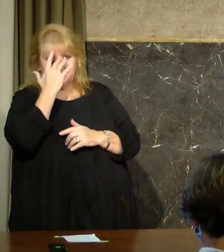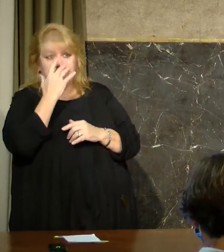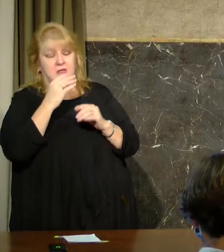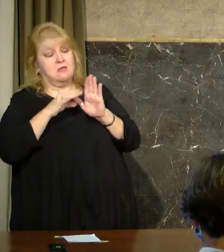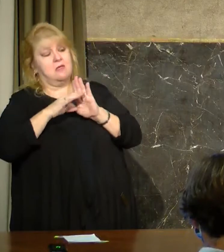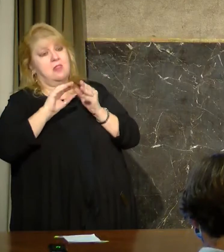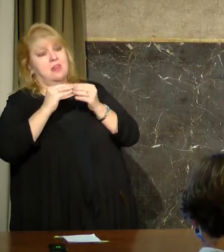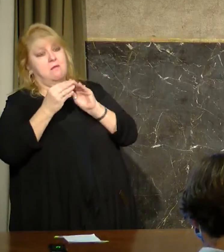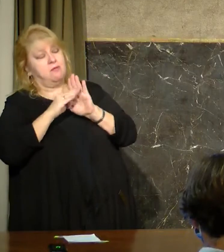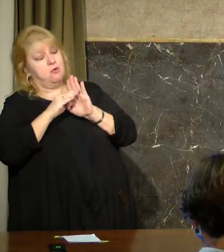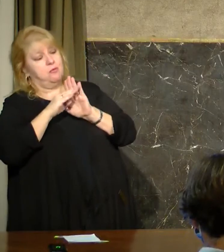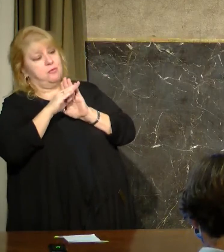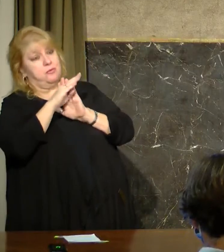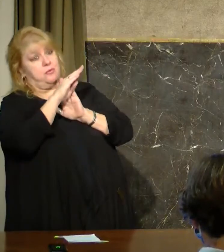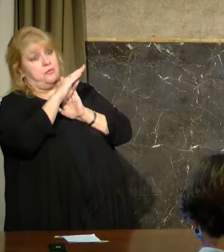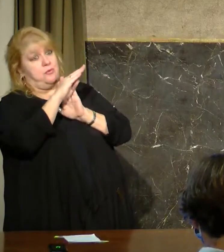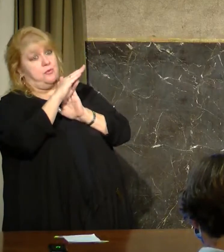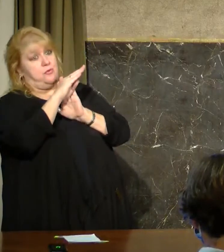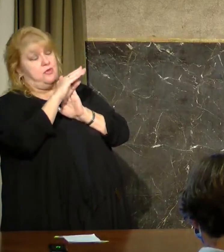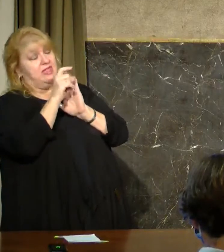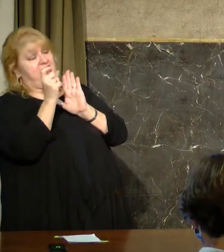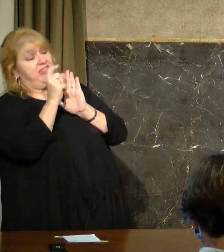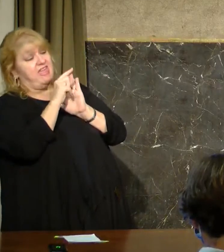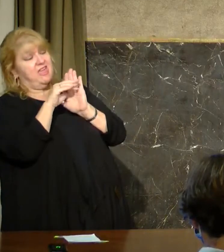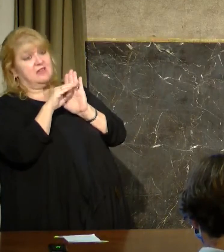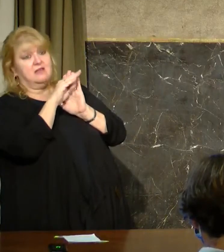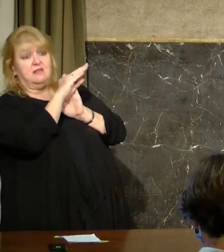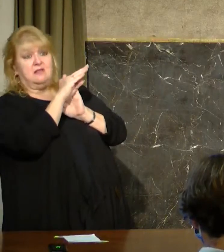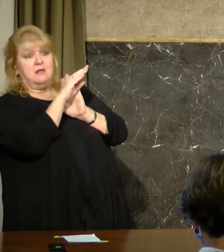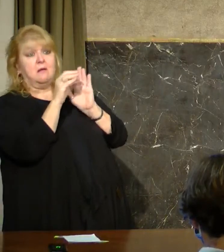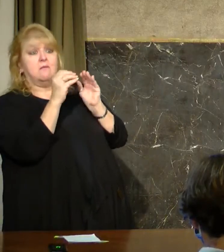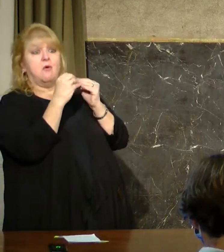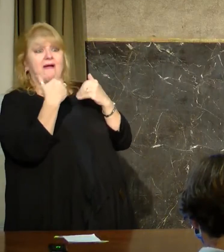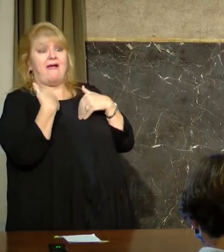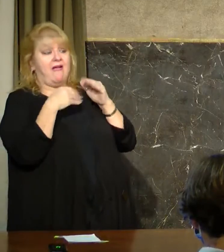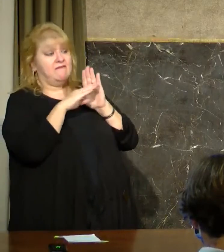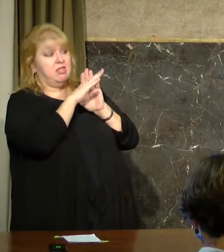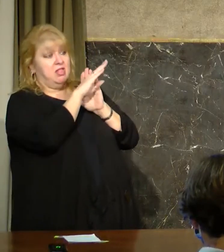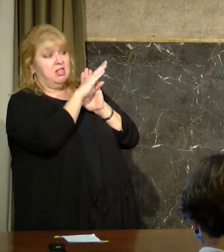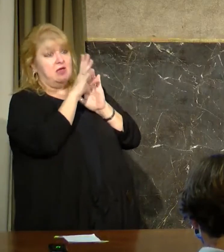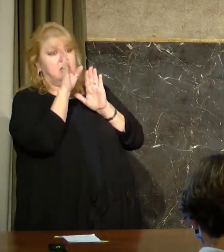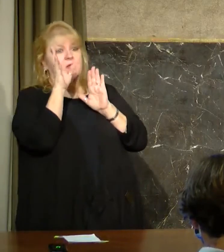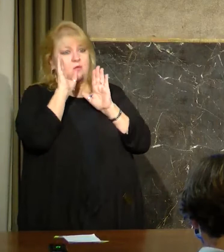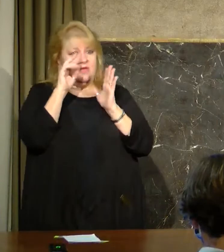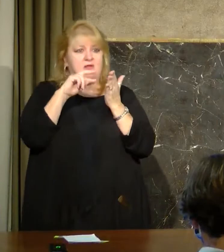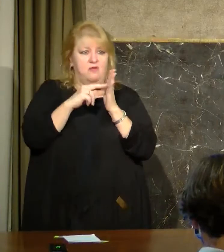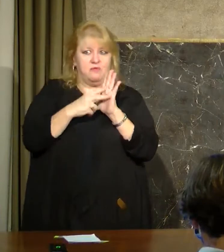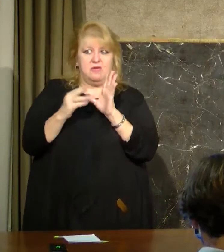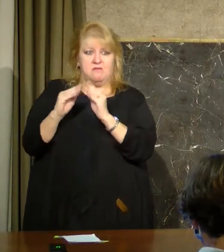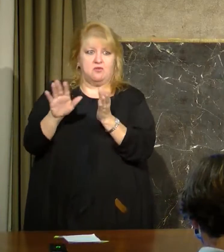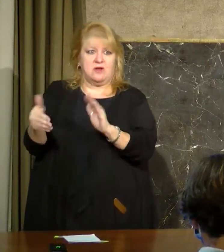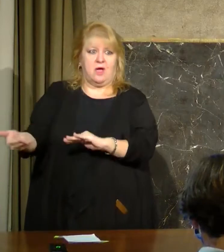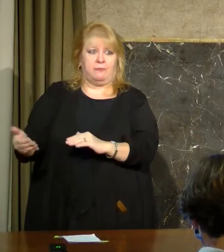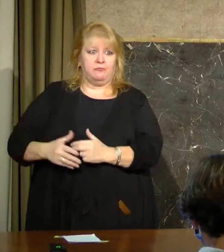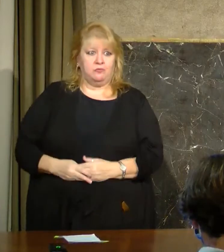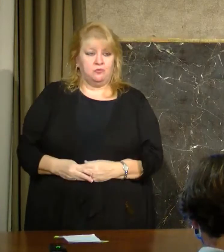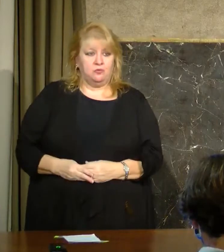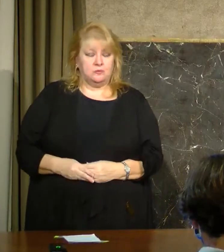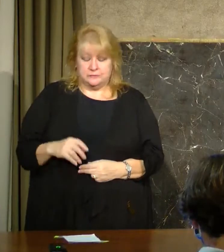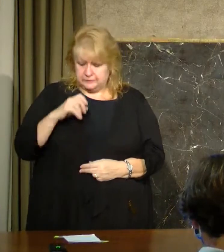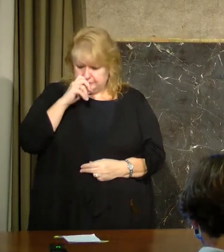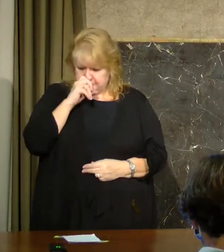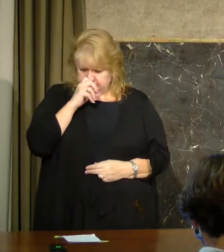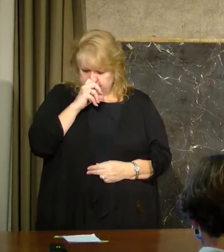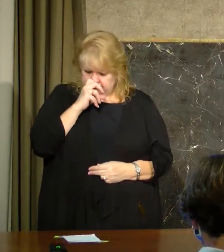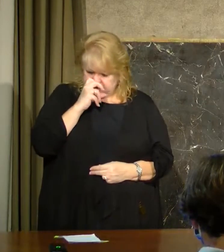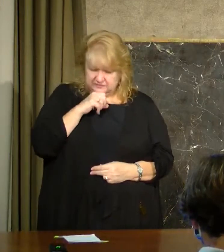fatality count will continue to go up, just lagging behind. And I don't think that's something that folks in Louisiana